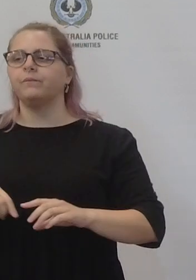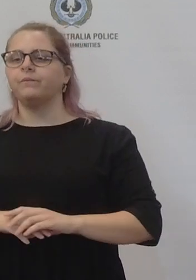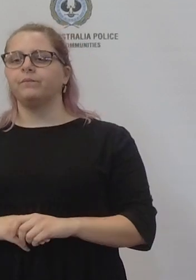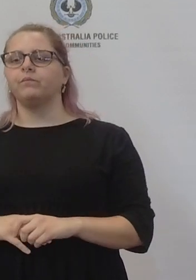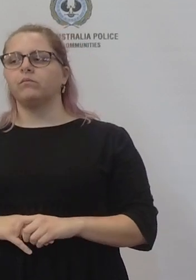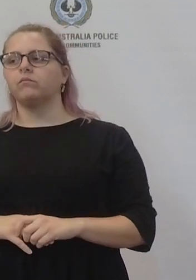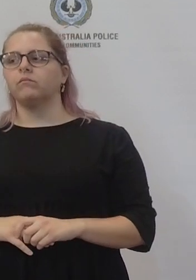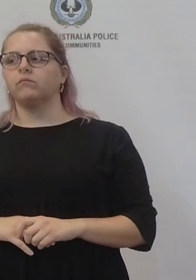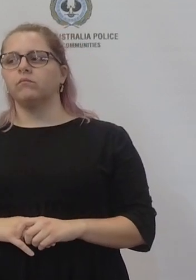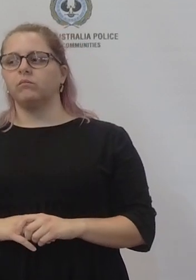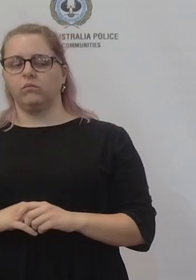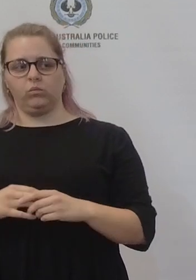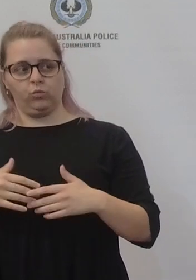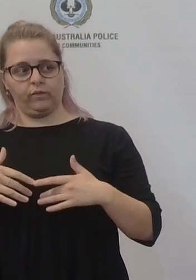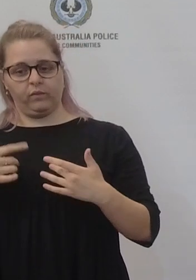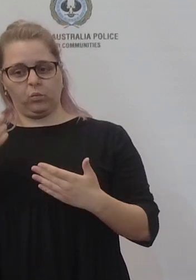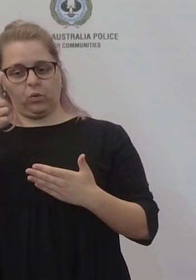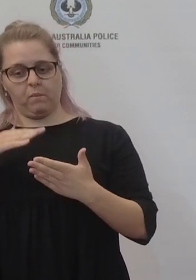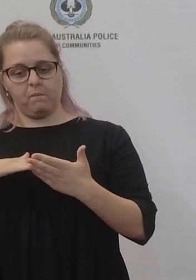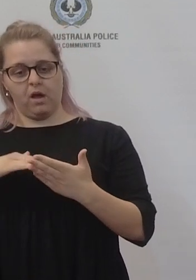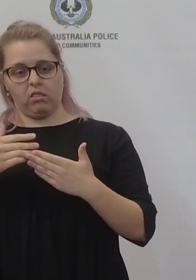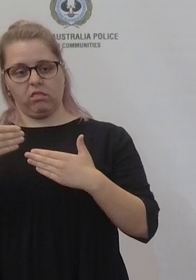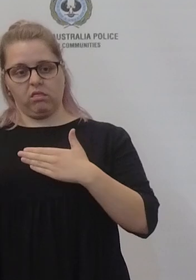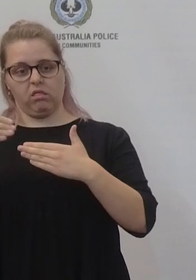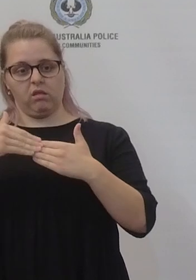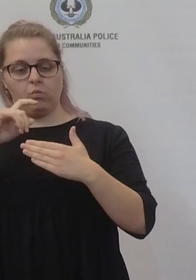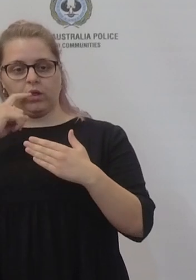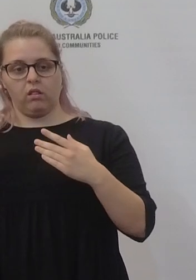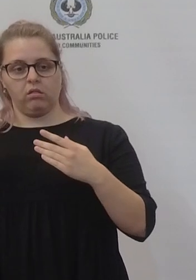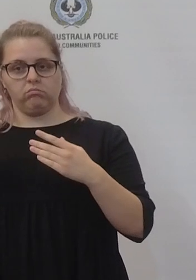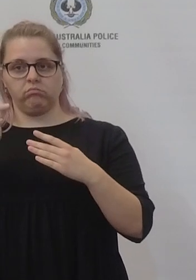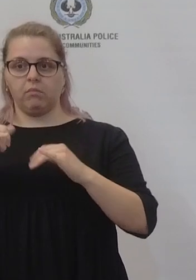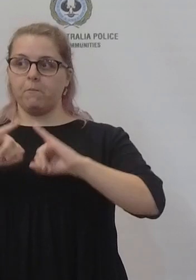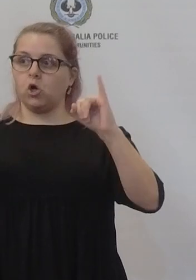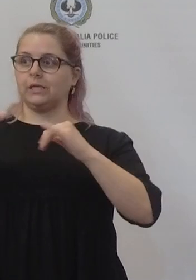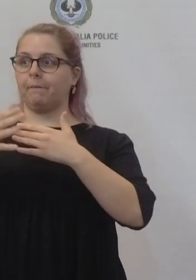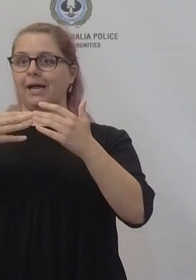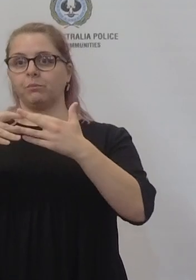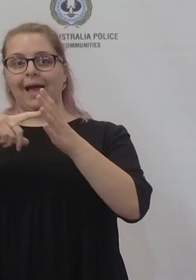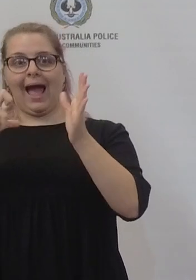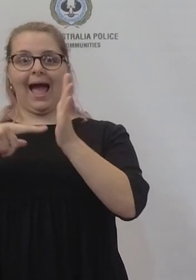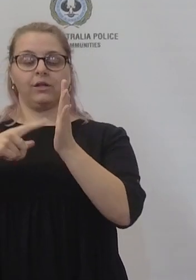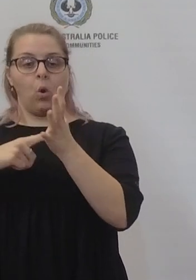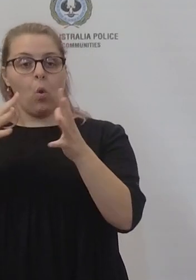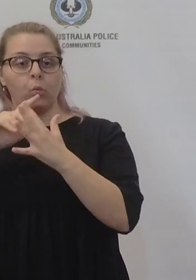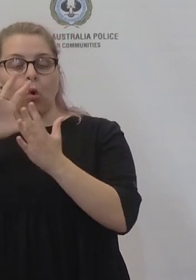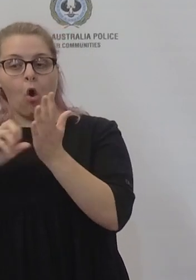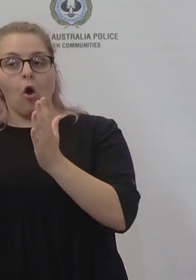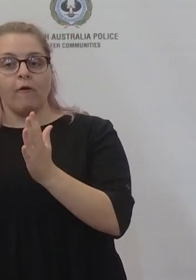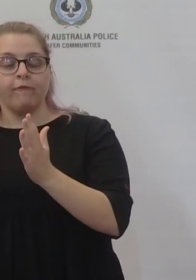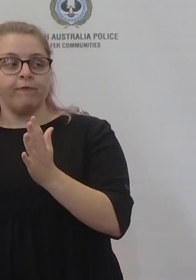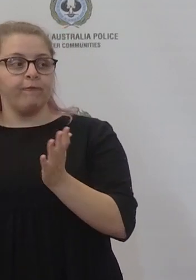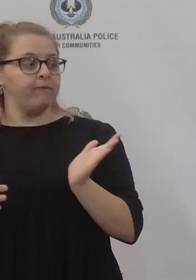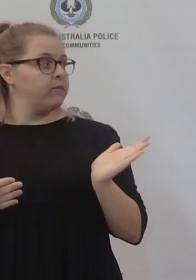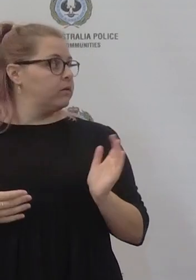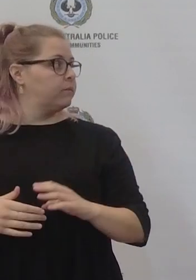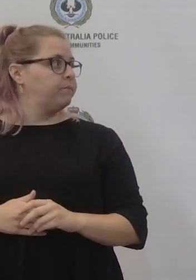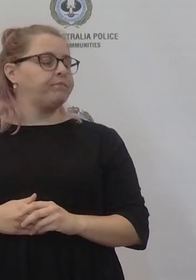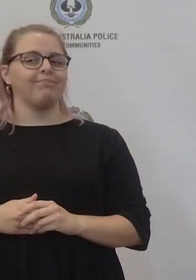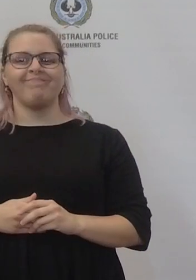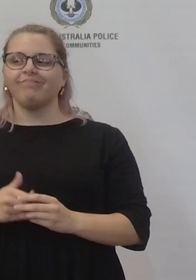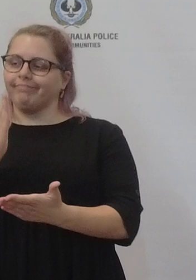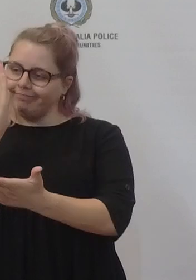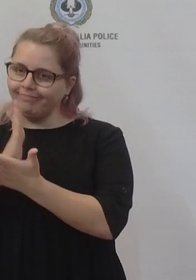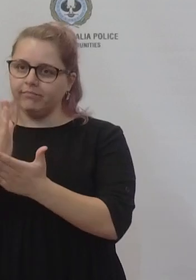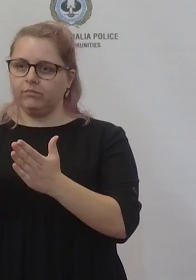28 days? Is that when you're expecting that to happen? Look, it's not possible to forecast exactly when